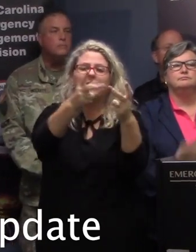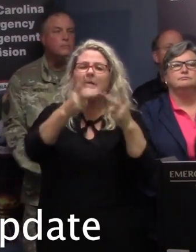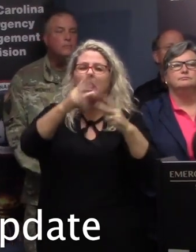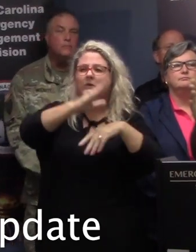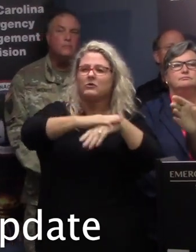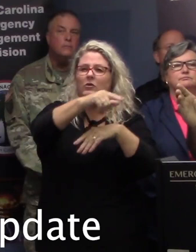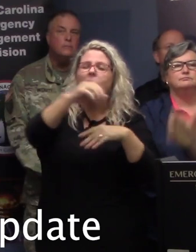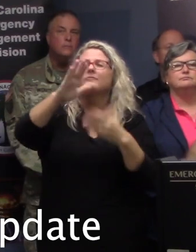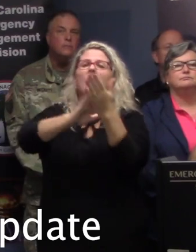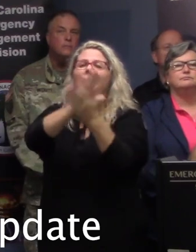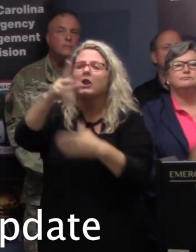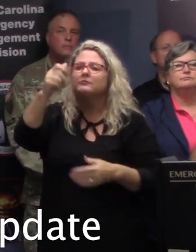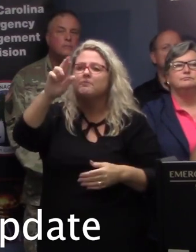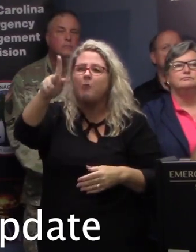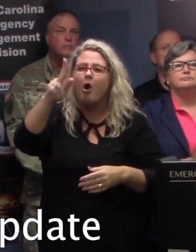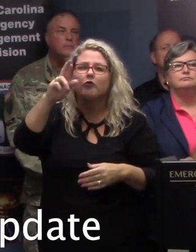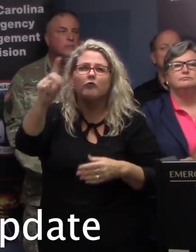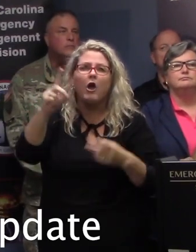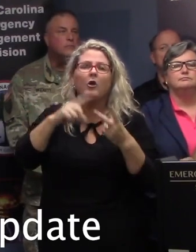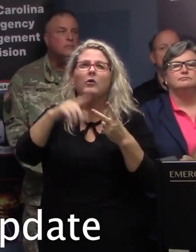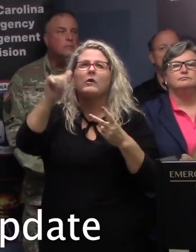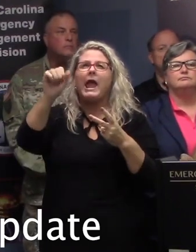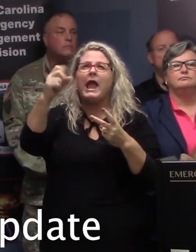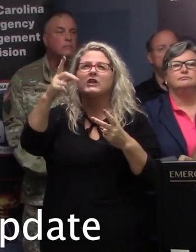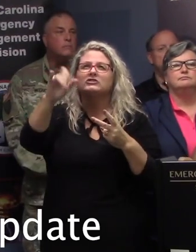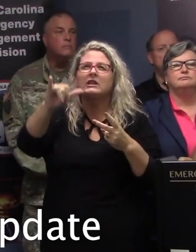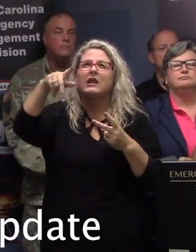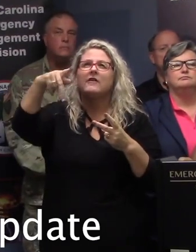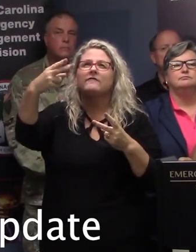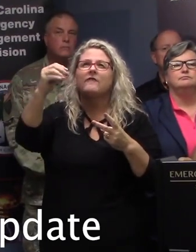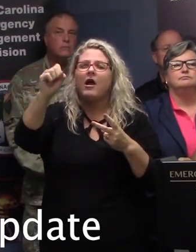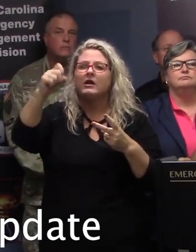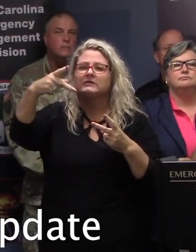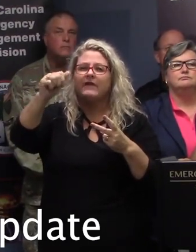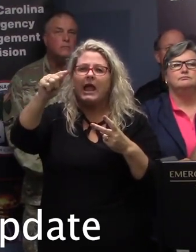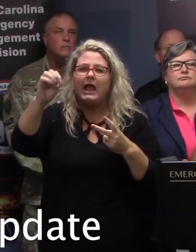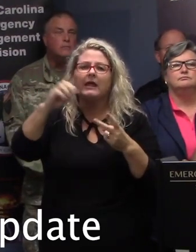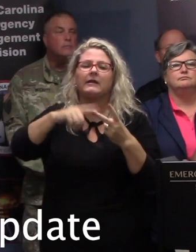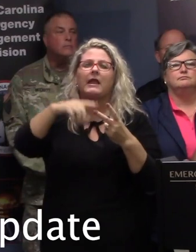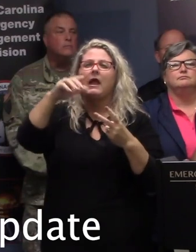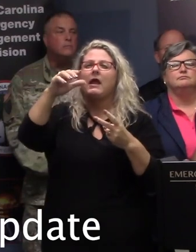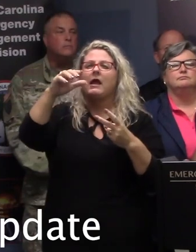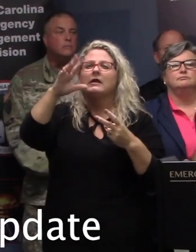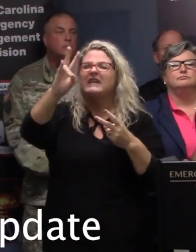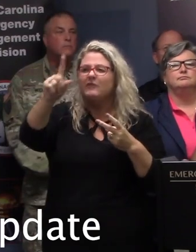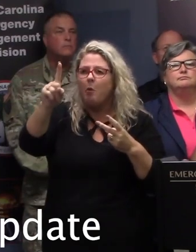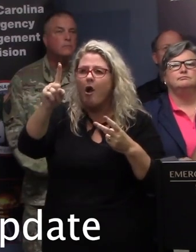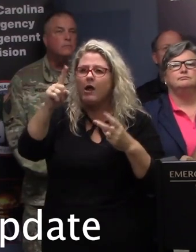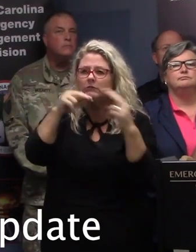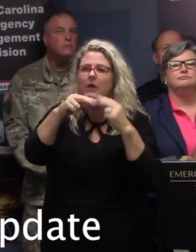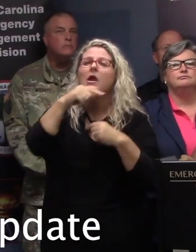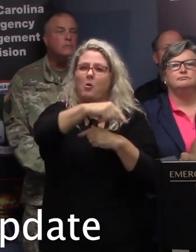Also, College Park Road, Ashley Phosphate, and US-71, we could load the reverted side from